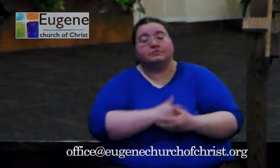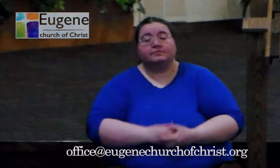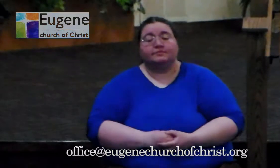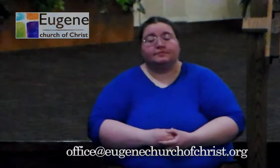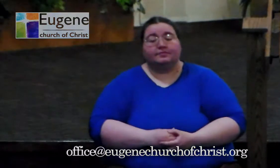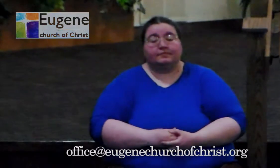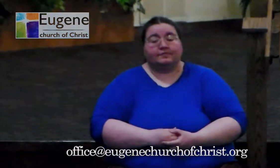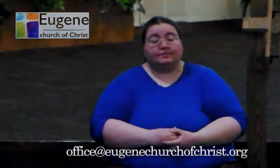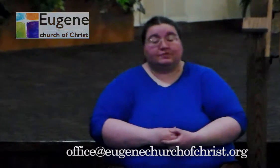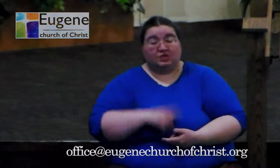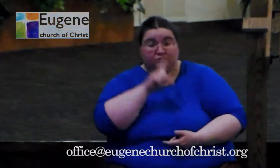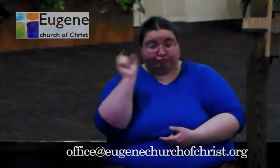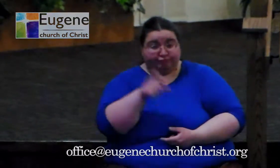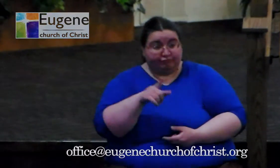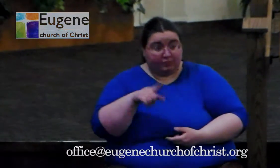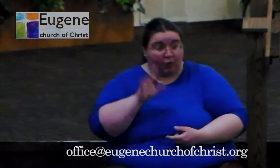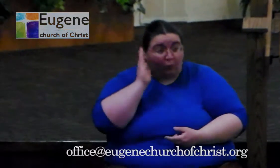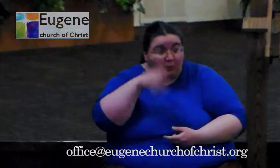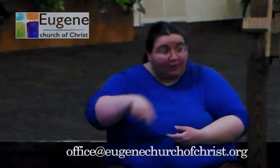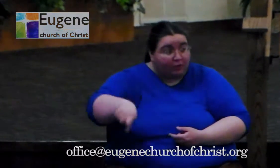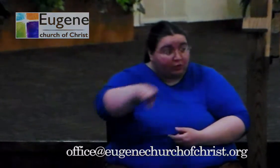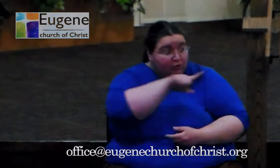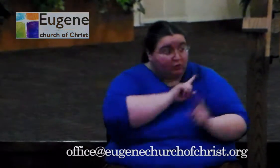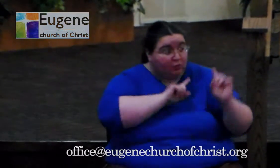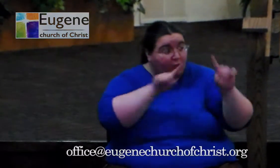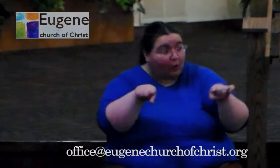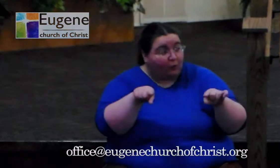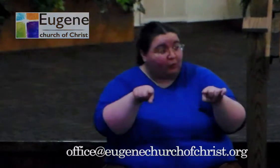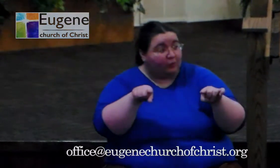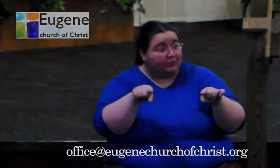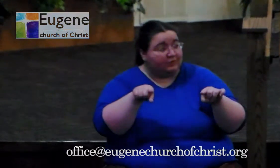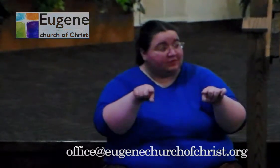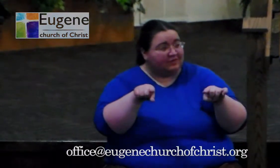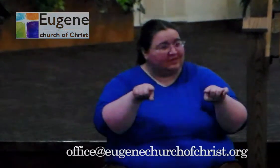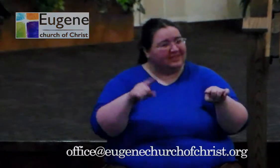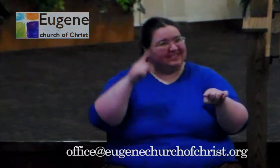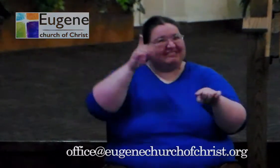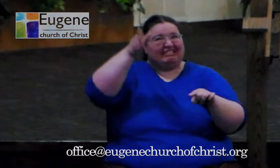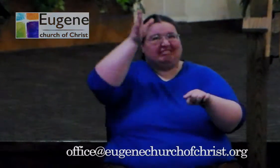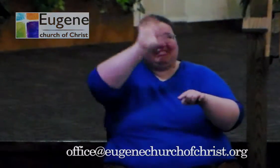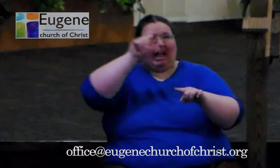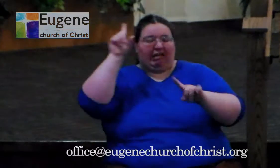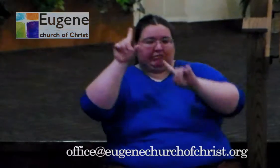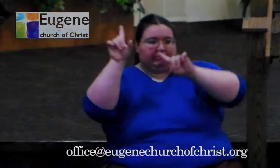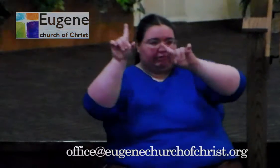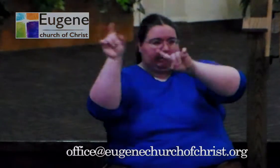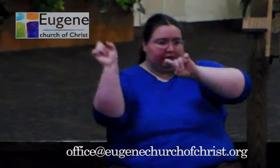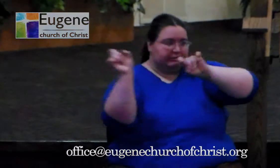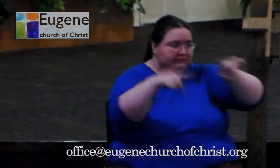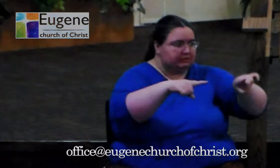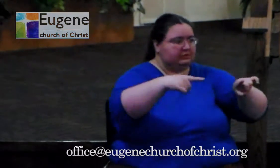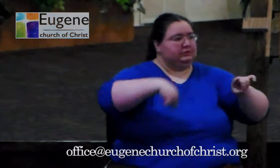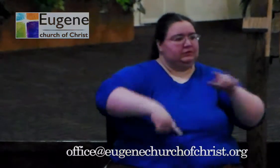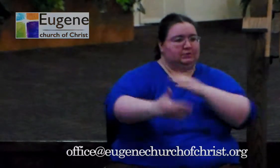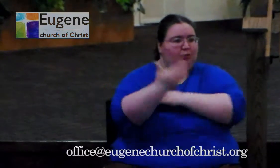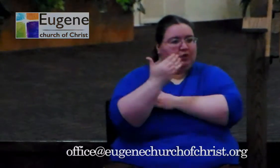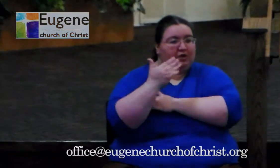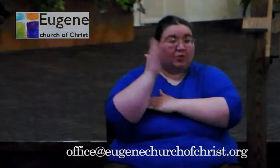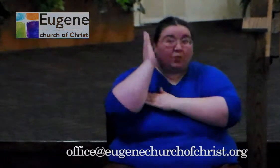Will you go? And I think that's the question God asked all of us this morning. Will you go? The last